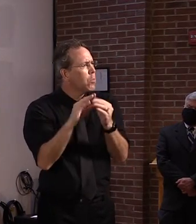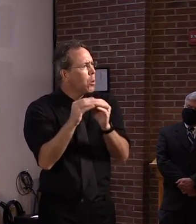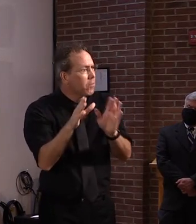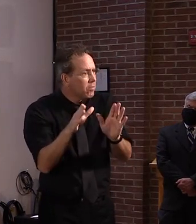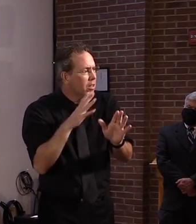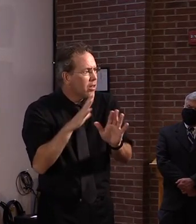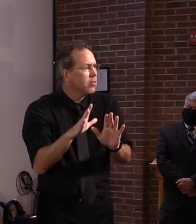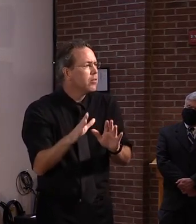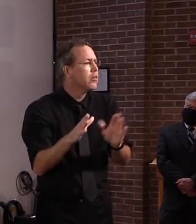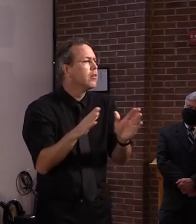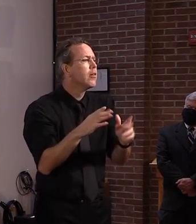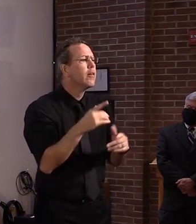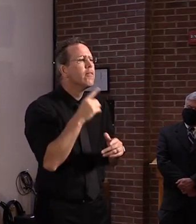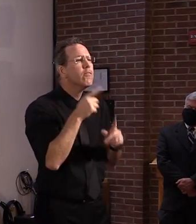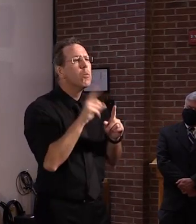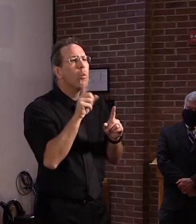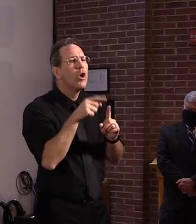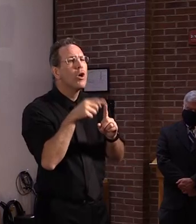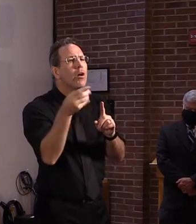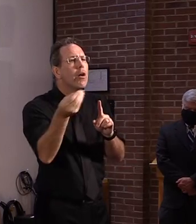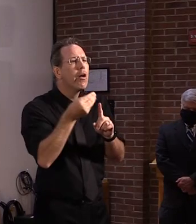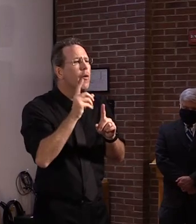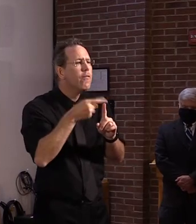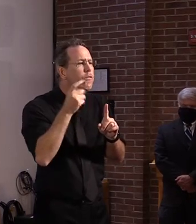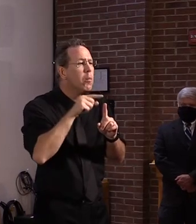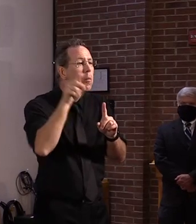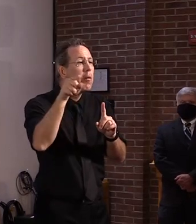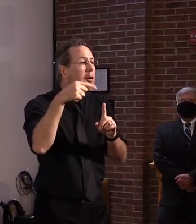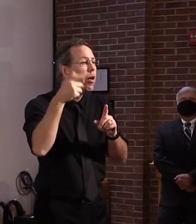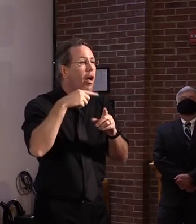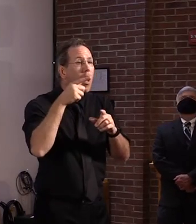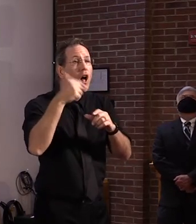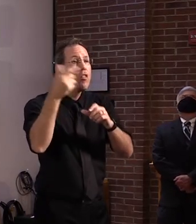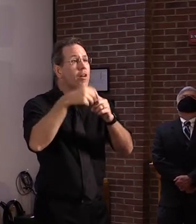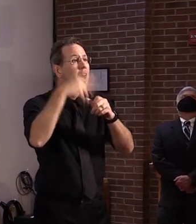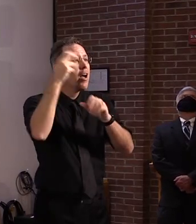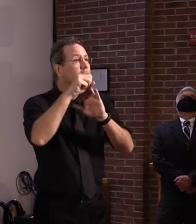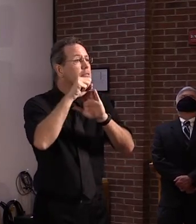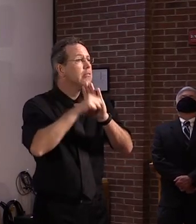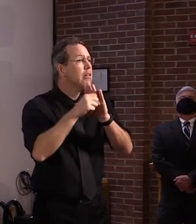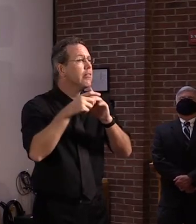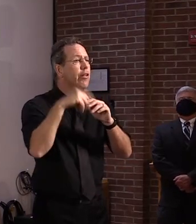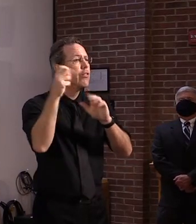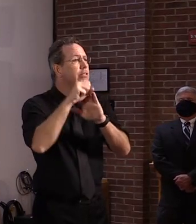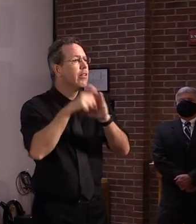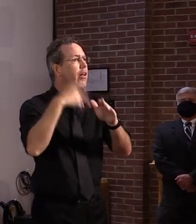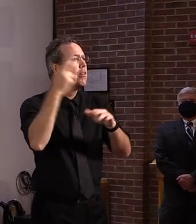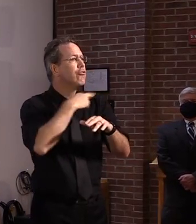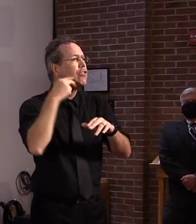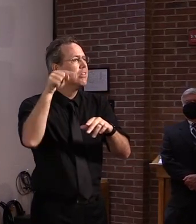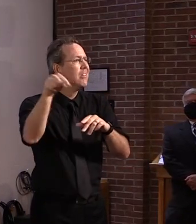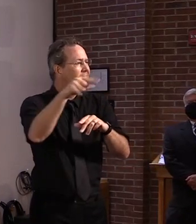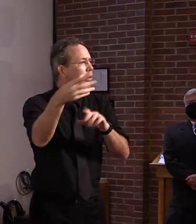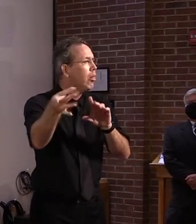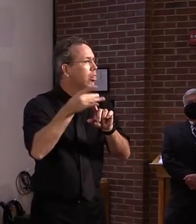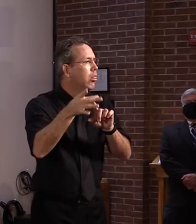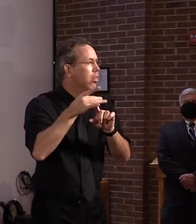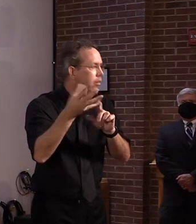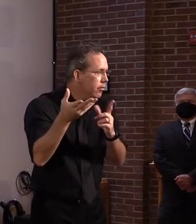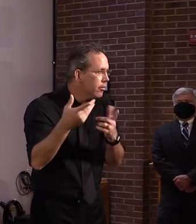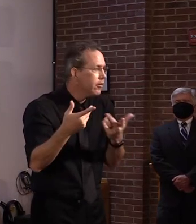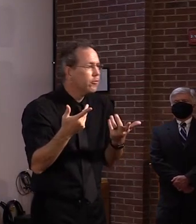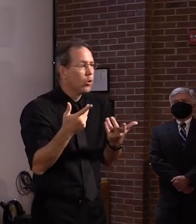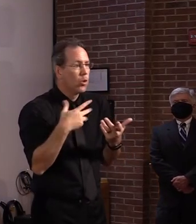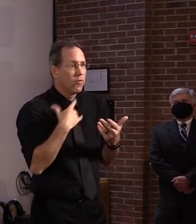in the country where they may not be symptomatic when they leave home. They may not even be symptomatic when they get here, but they may test